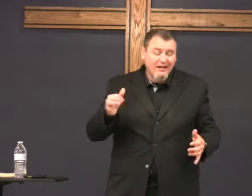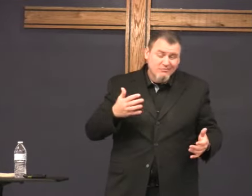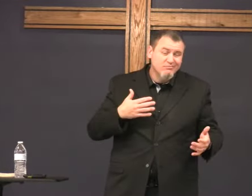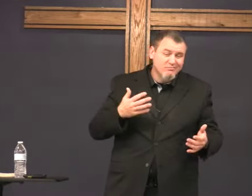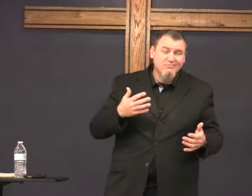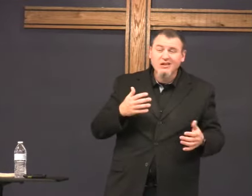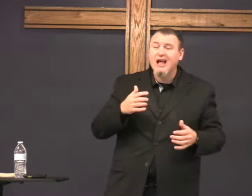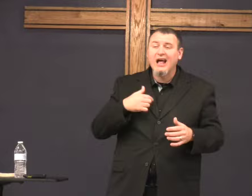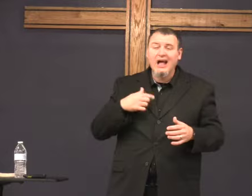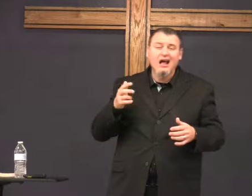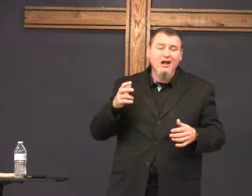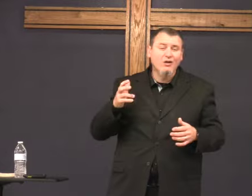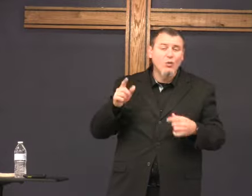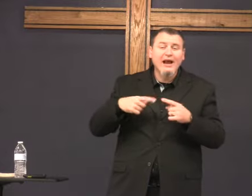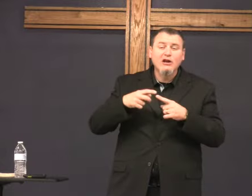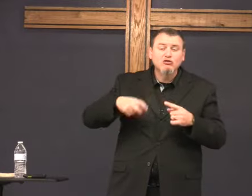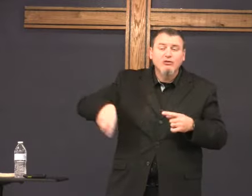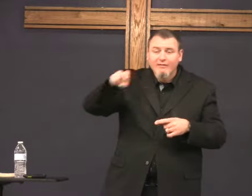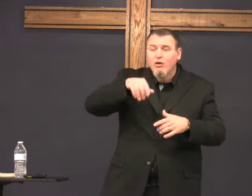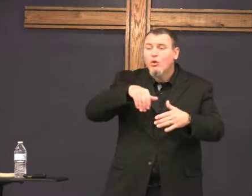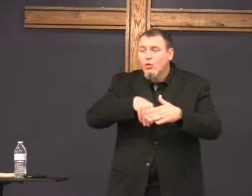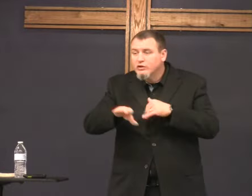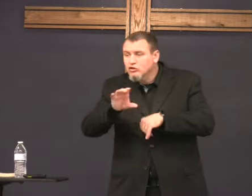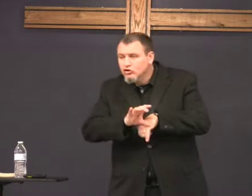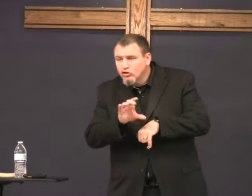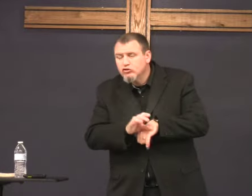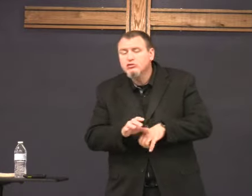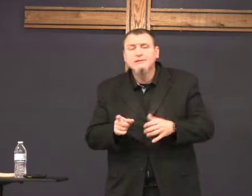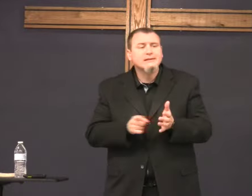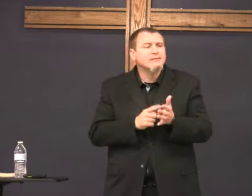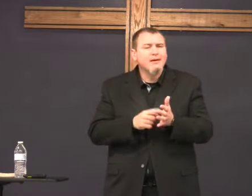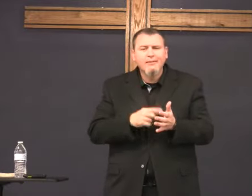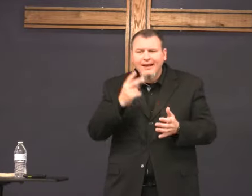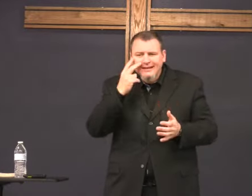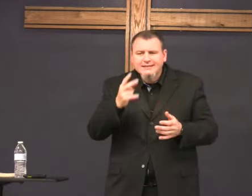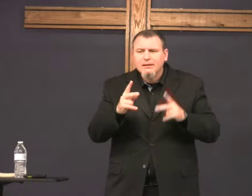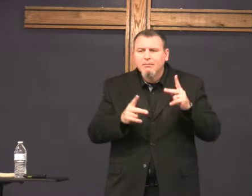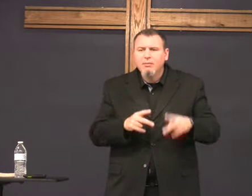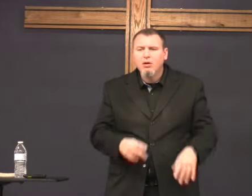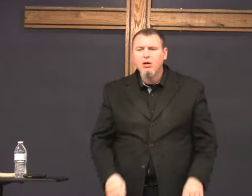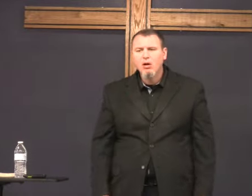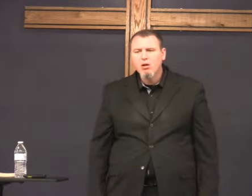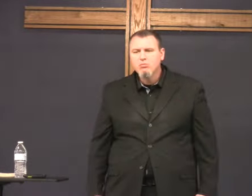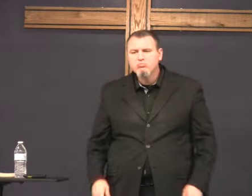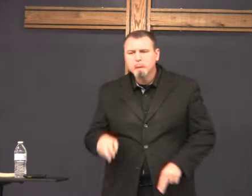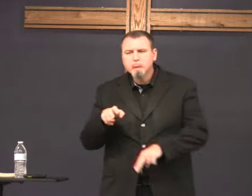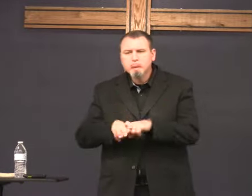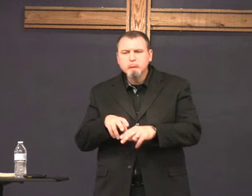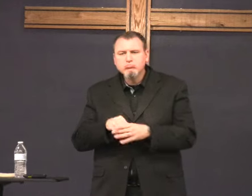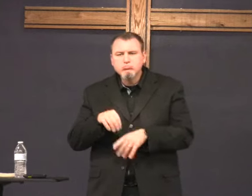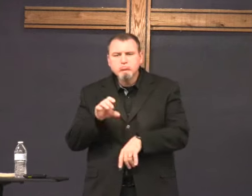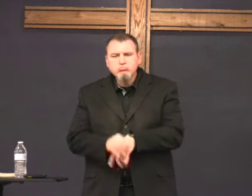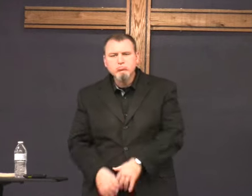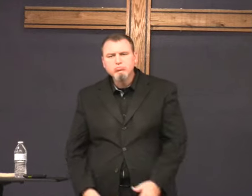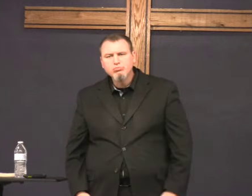I I hate when you go into church and sometimes when I'm traveling I go into church and I see people sitting